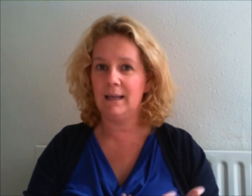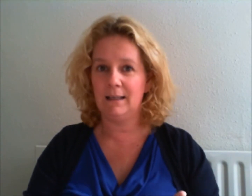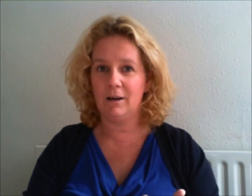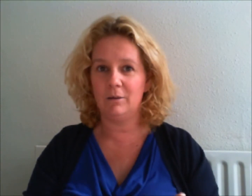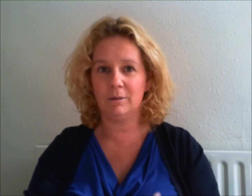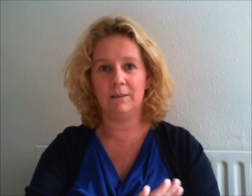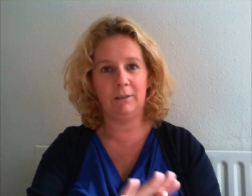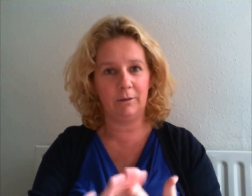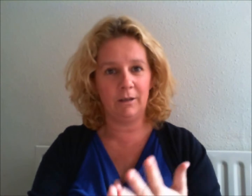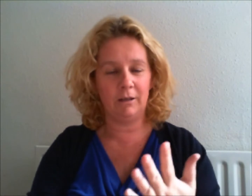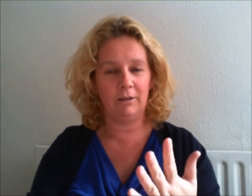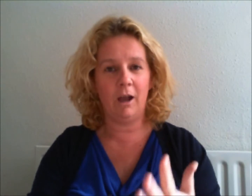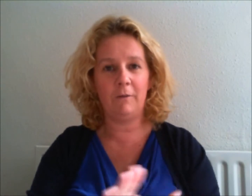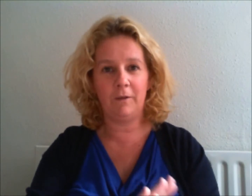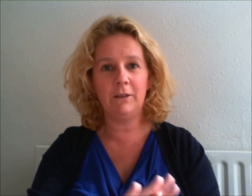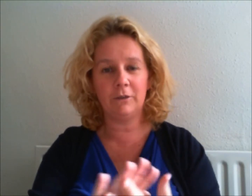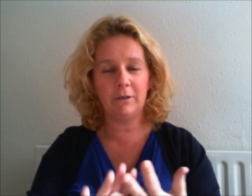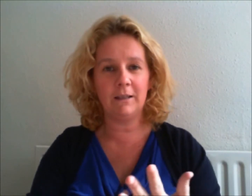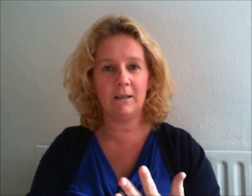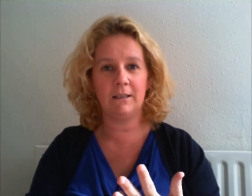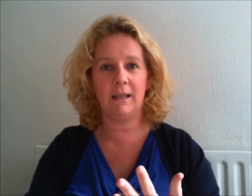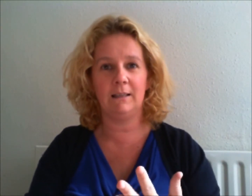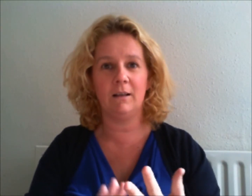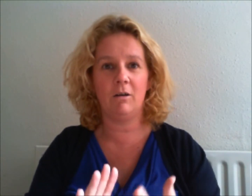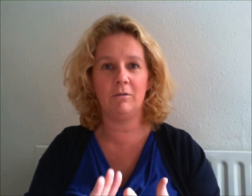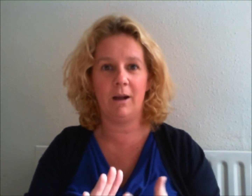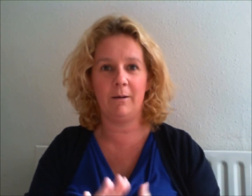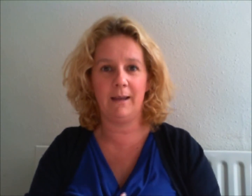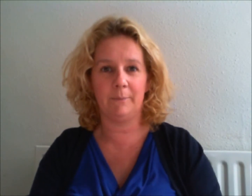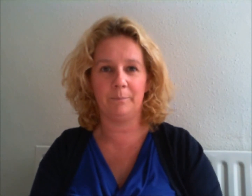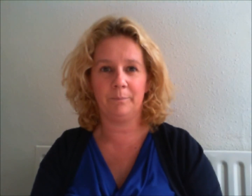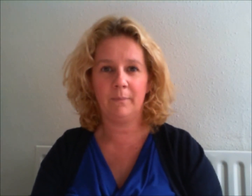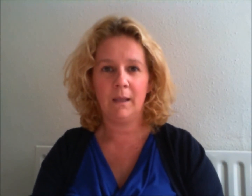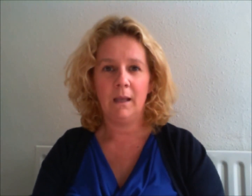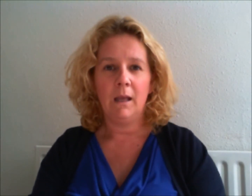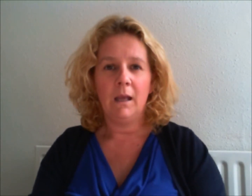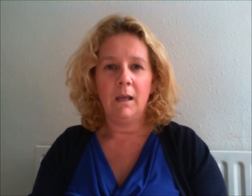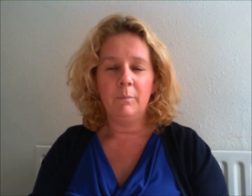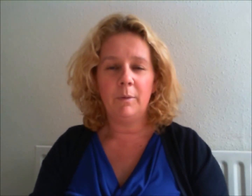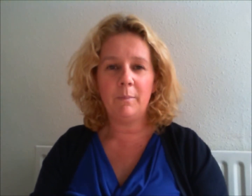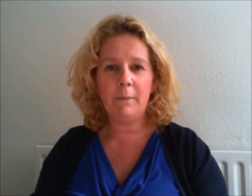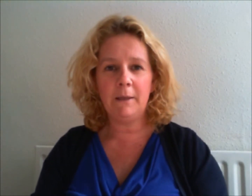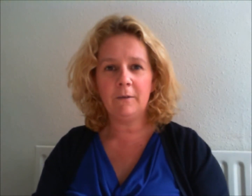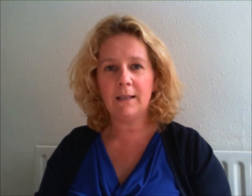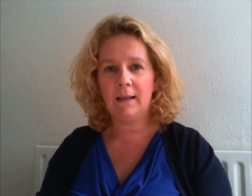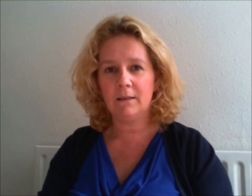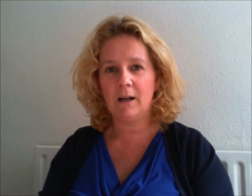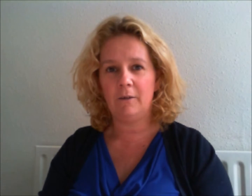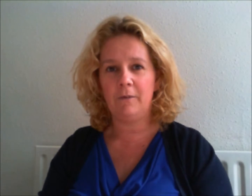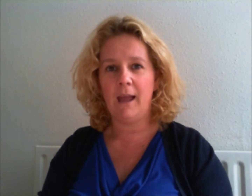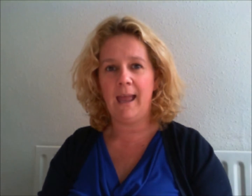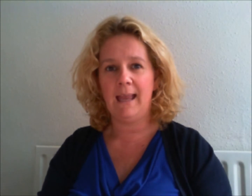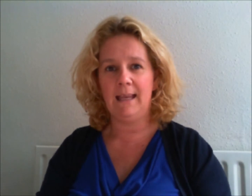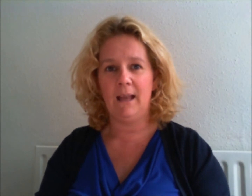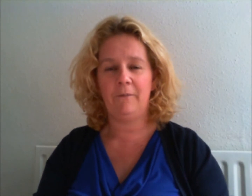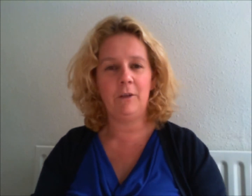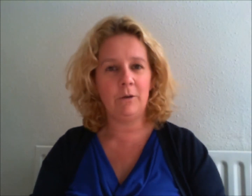daily goals. Hopefully you're doing those things ongoing, but maybe you've set yourself a few